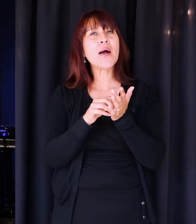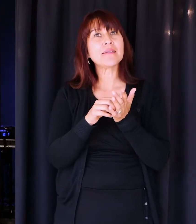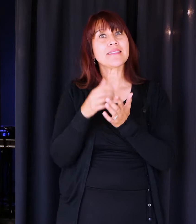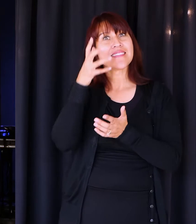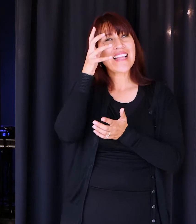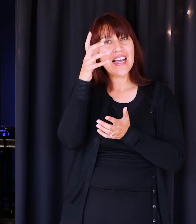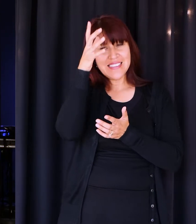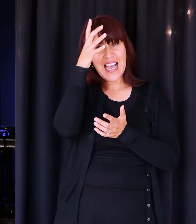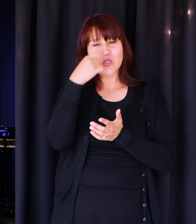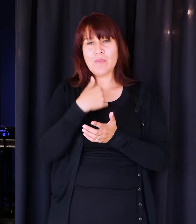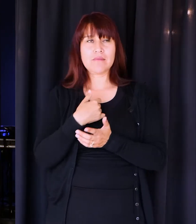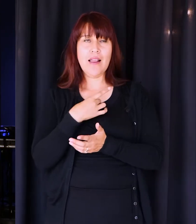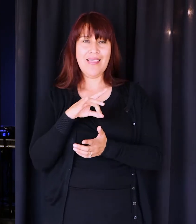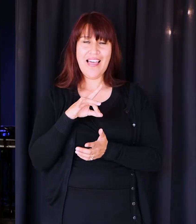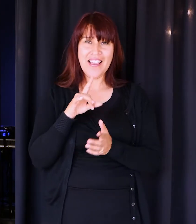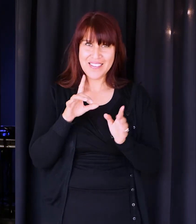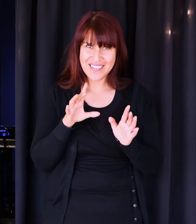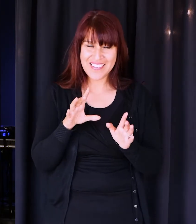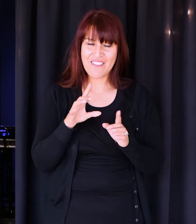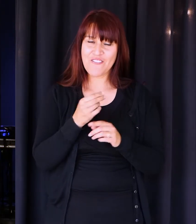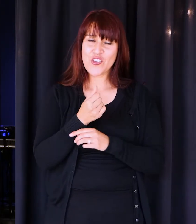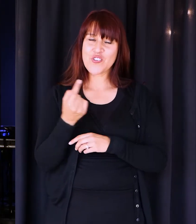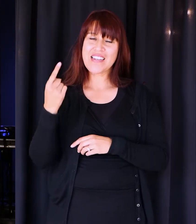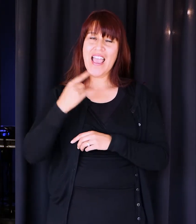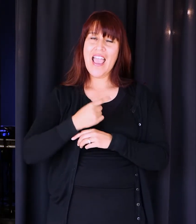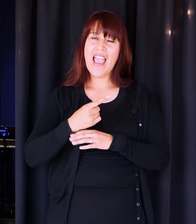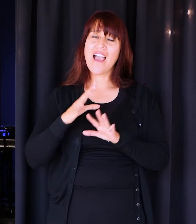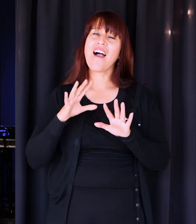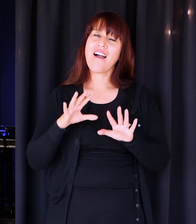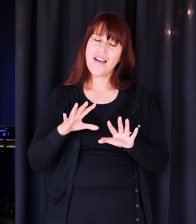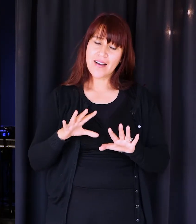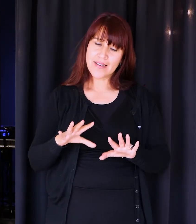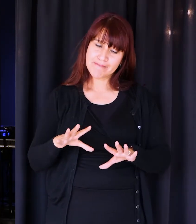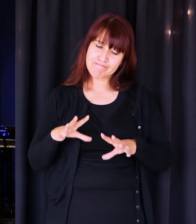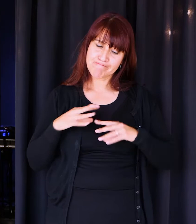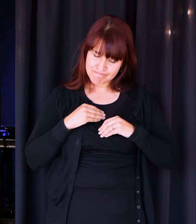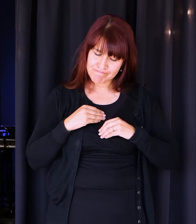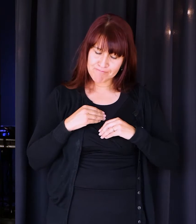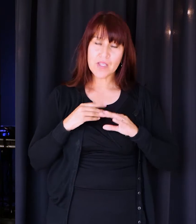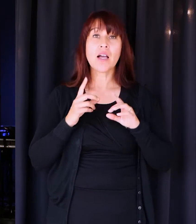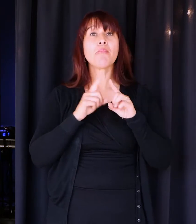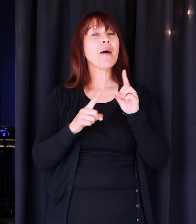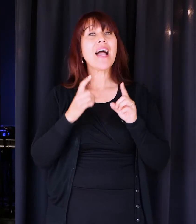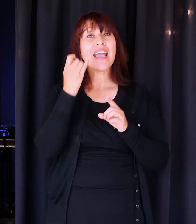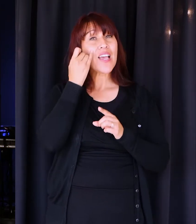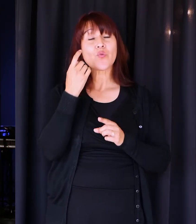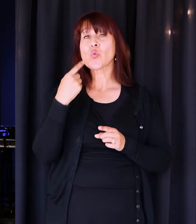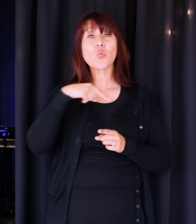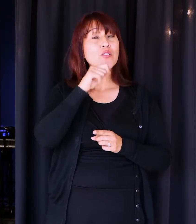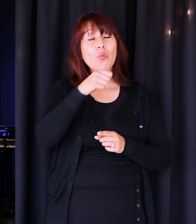dad said it to me, didn't like it. It took me a couple of days to kind of get there. But if we don't have the right